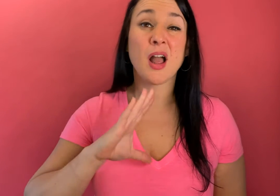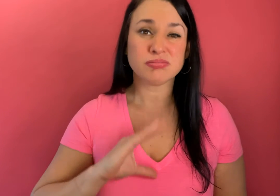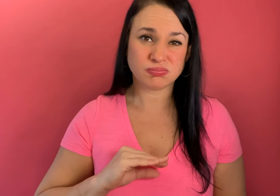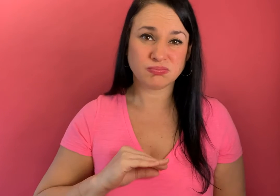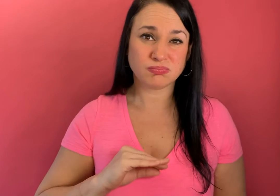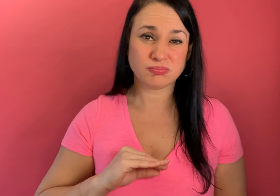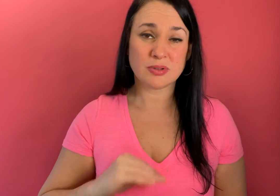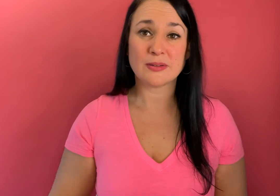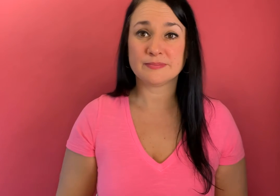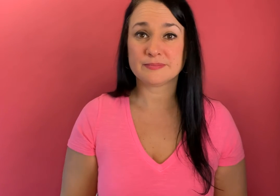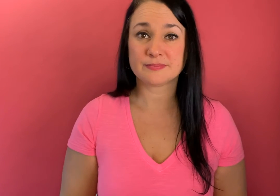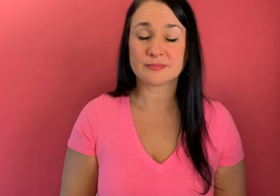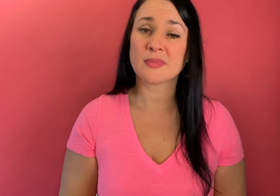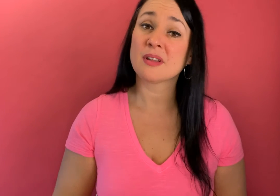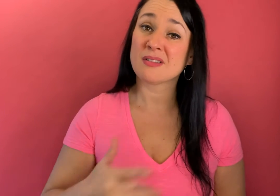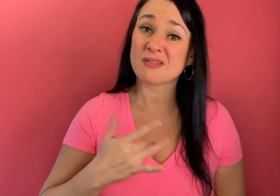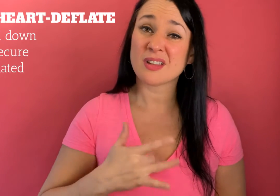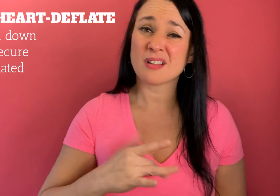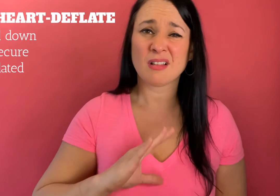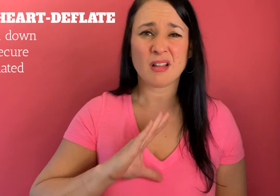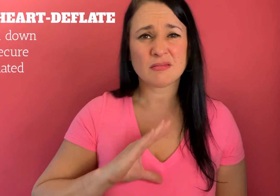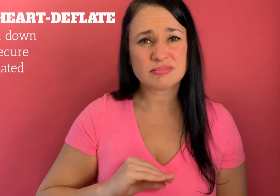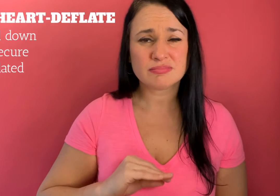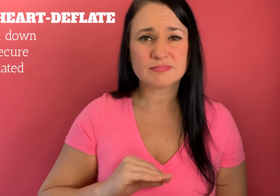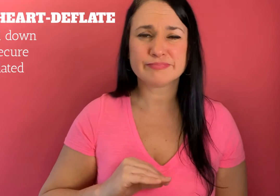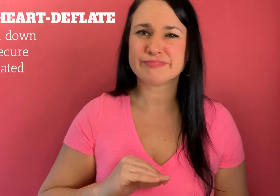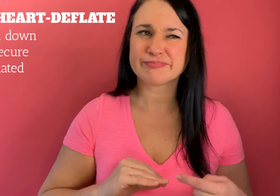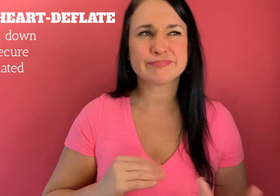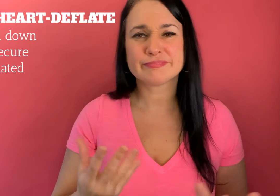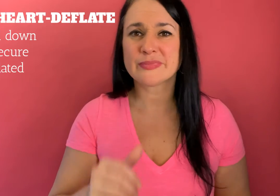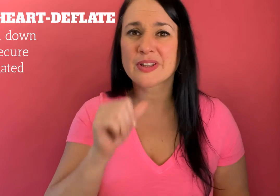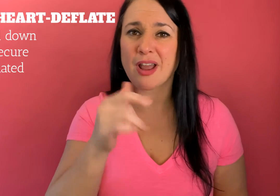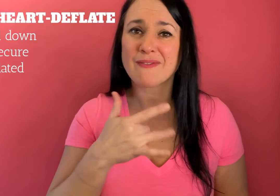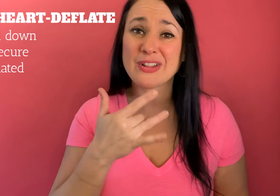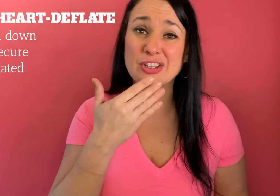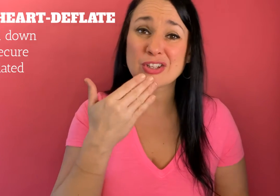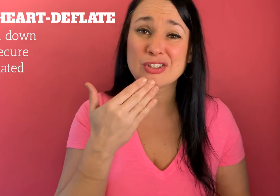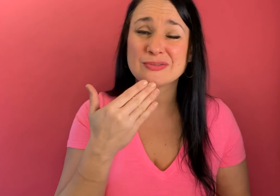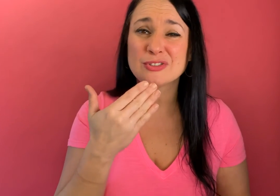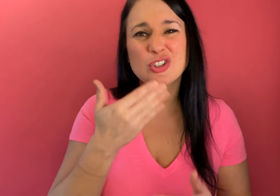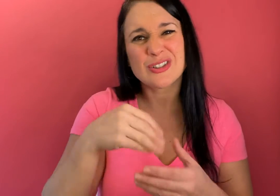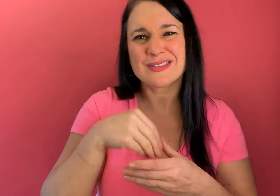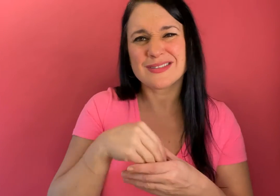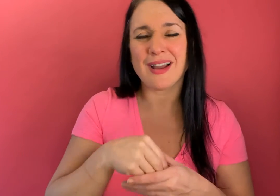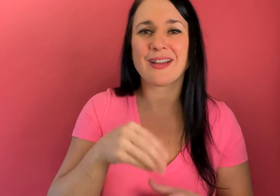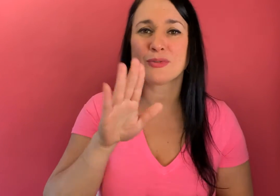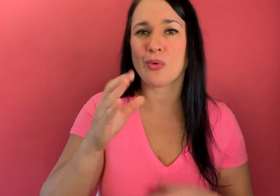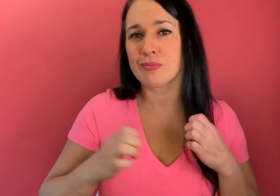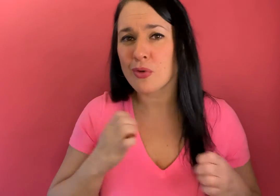feelings deflated or heart deflated like you're not feeling good inside